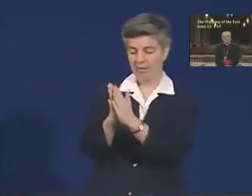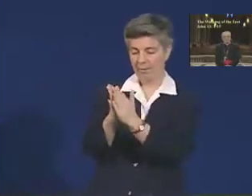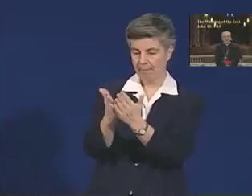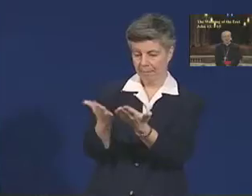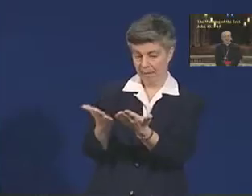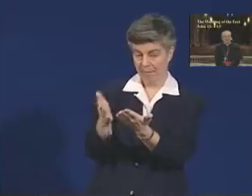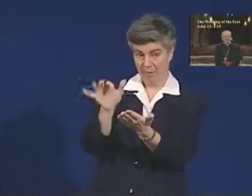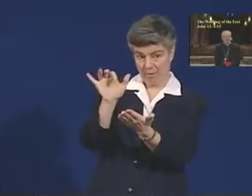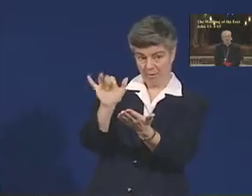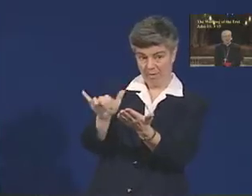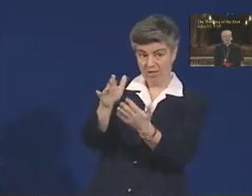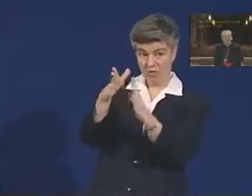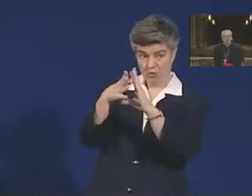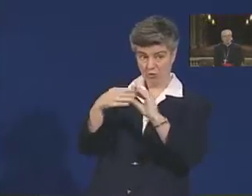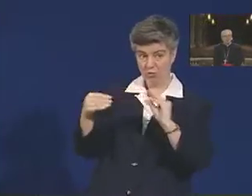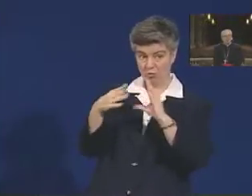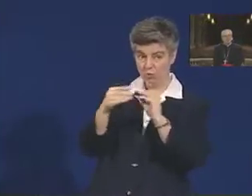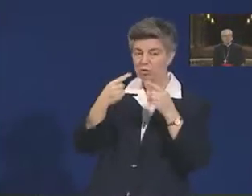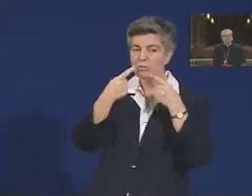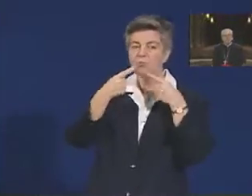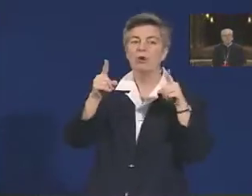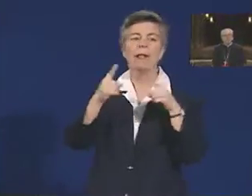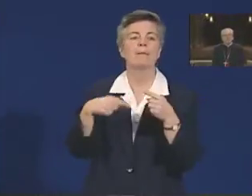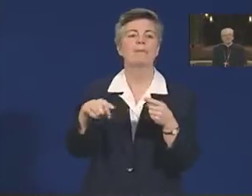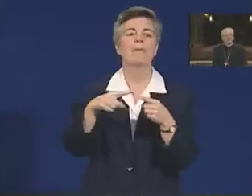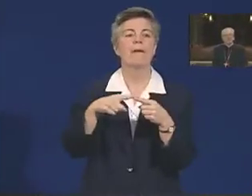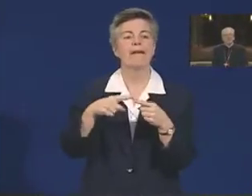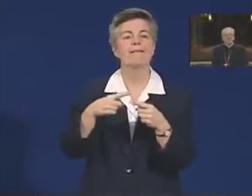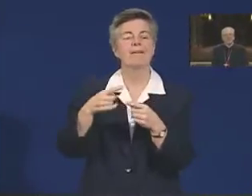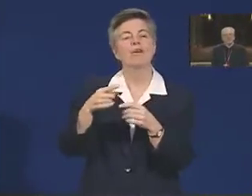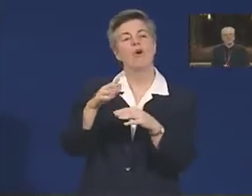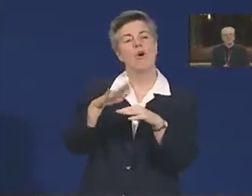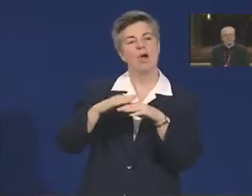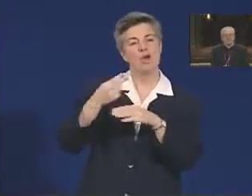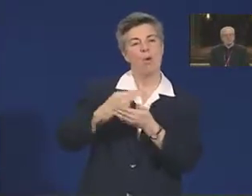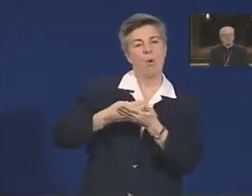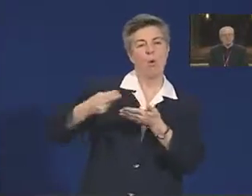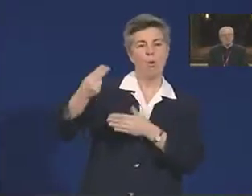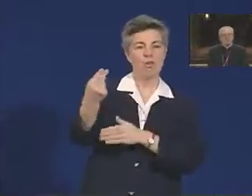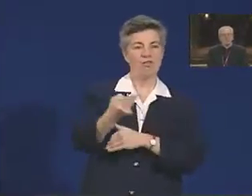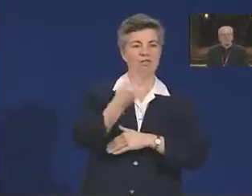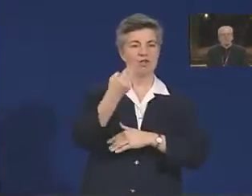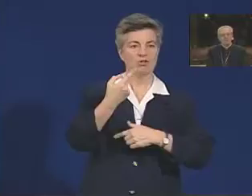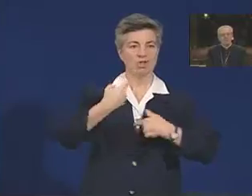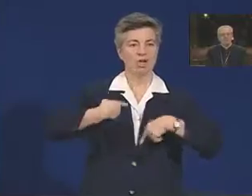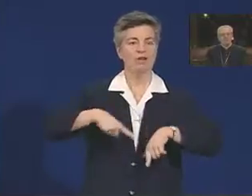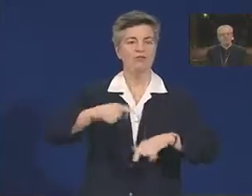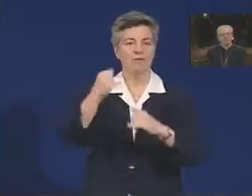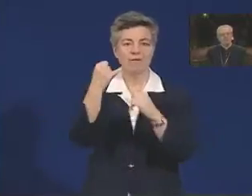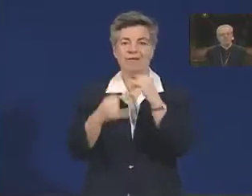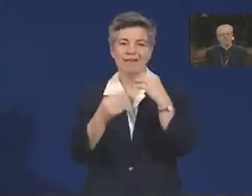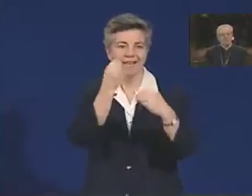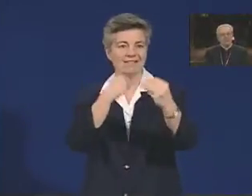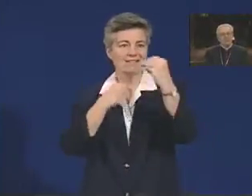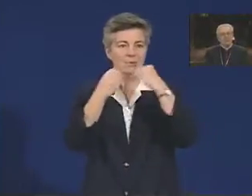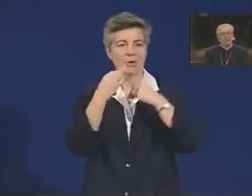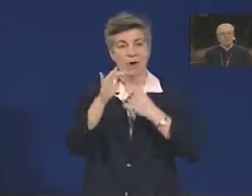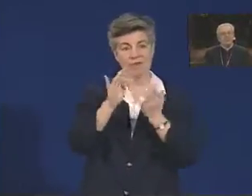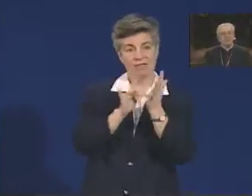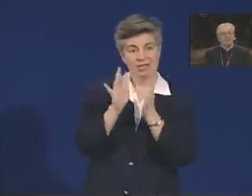Mass of the Lord's Supper, presents a meditation on Christian service in the account of Jesus washing the feet